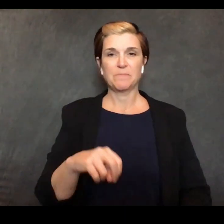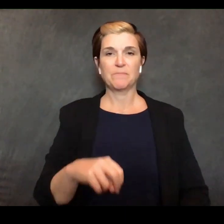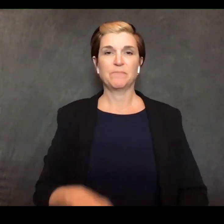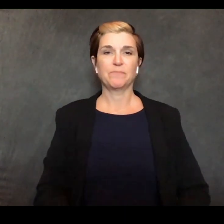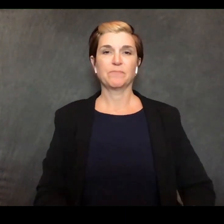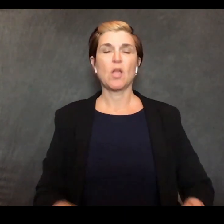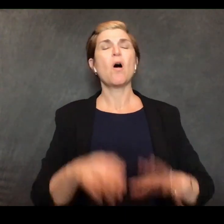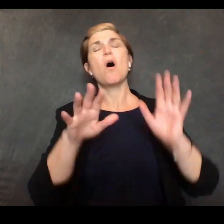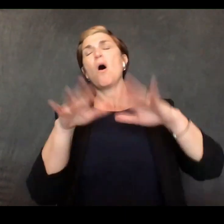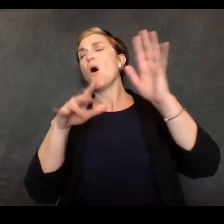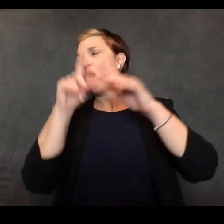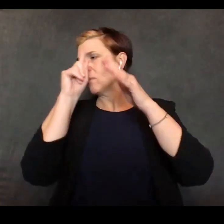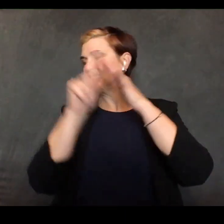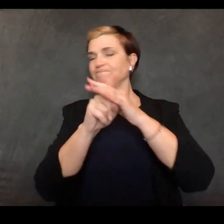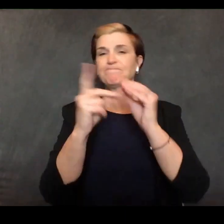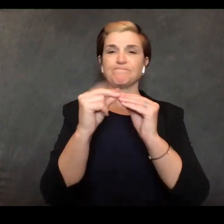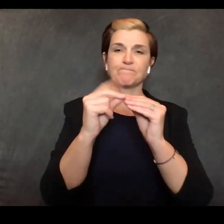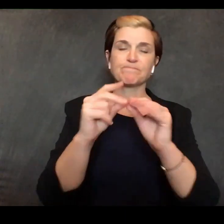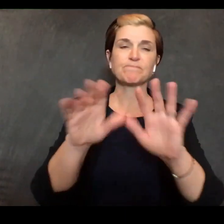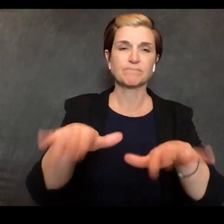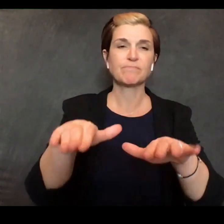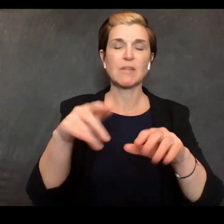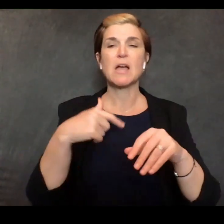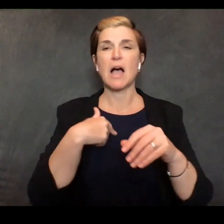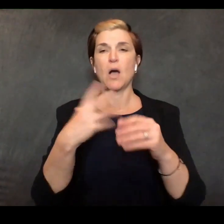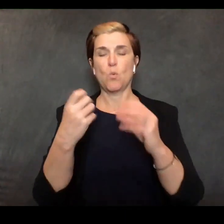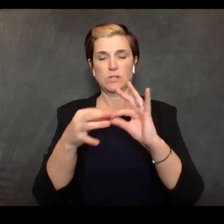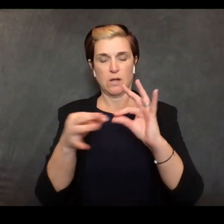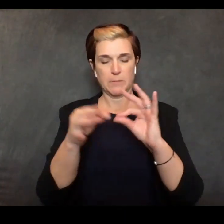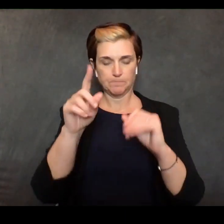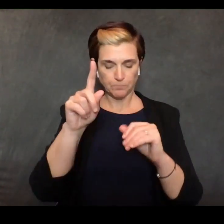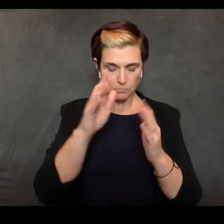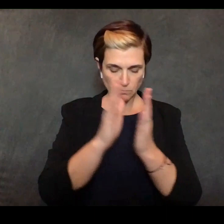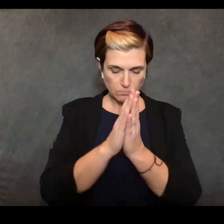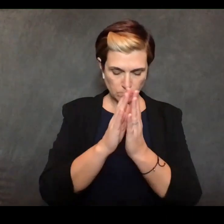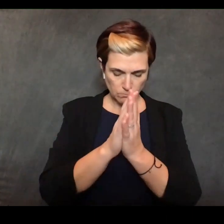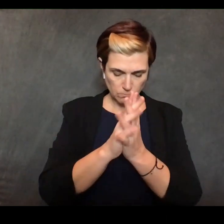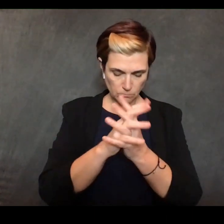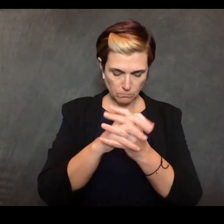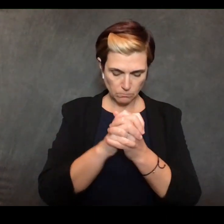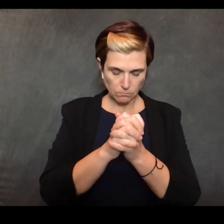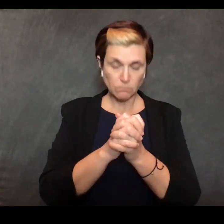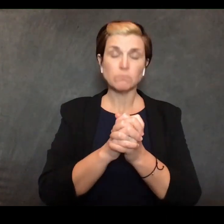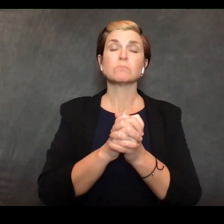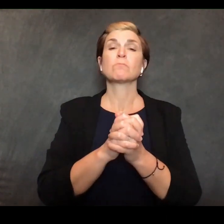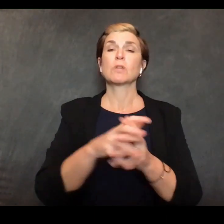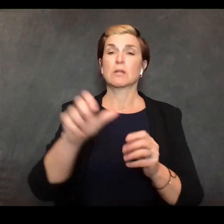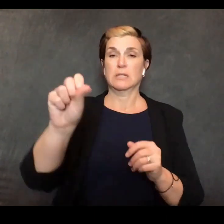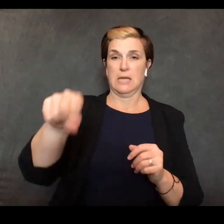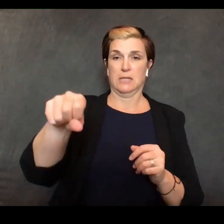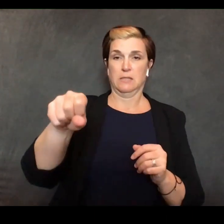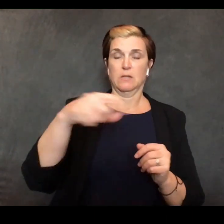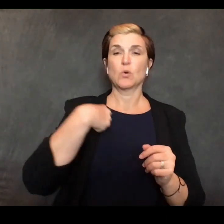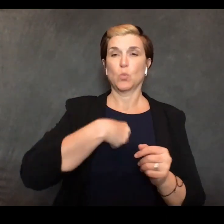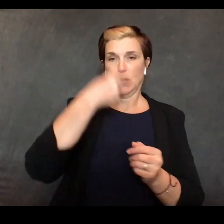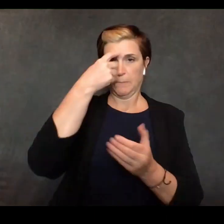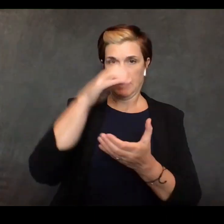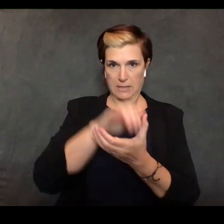uh... i do want to comment on this okay um... absolutely believe in keeping the markets open okay americans